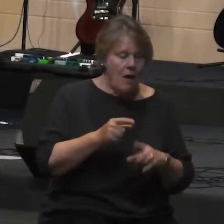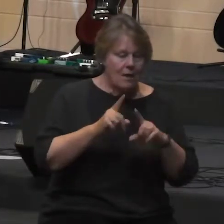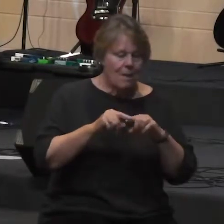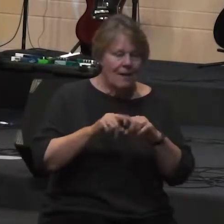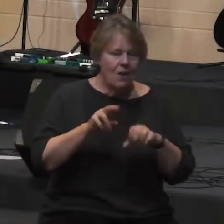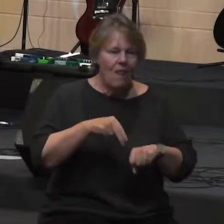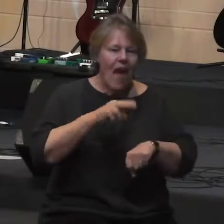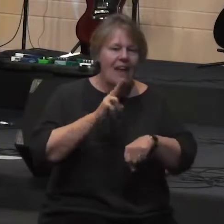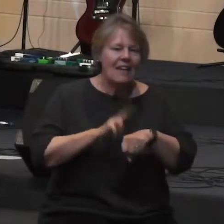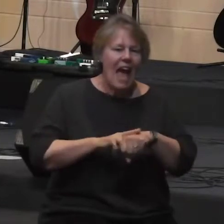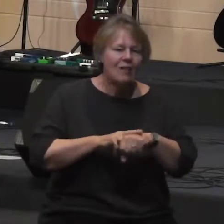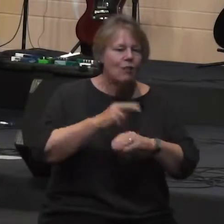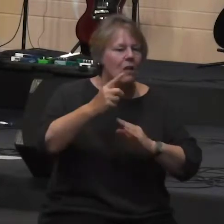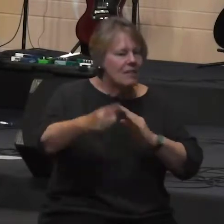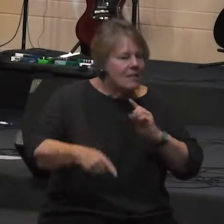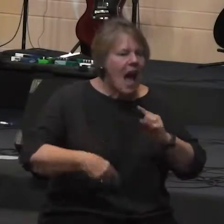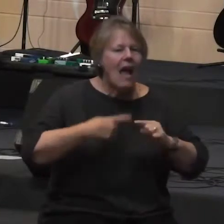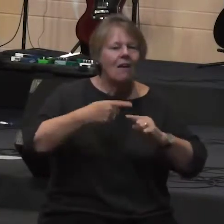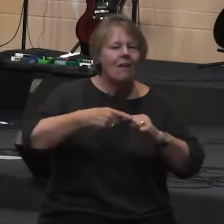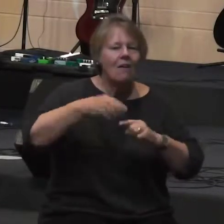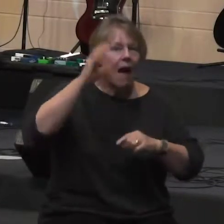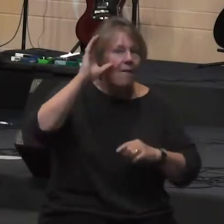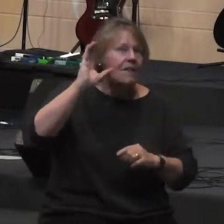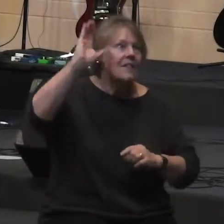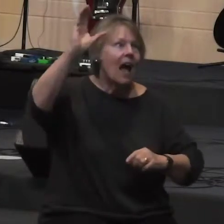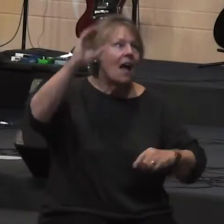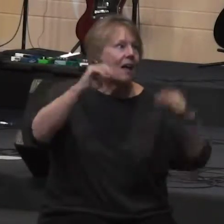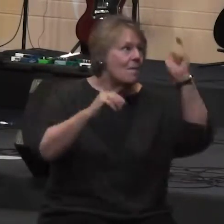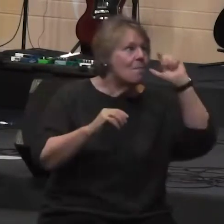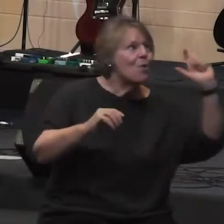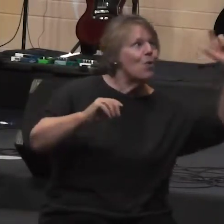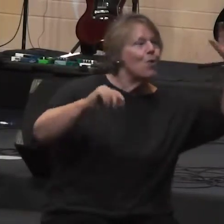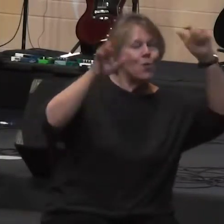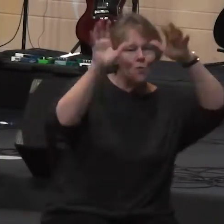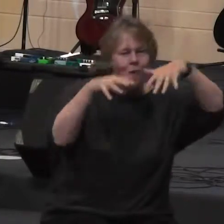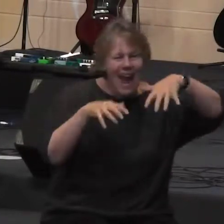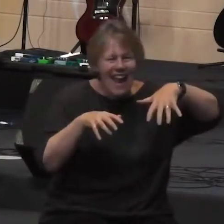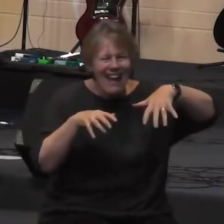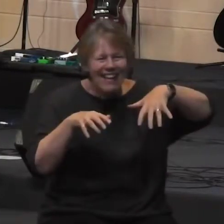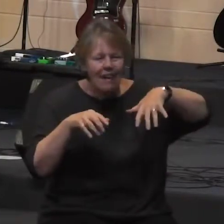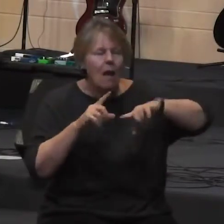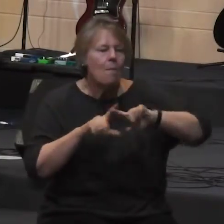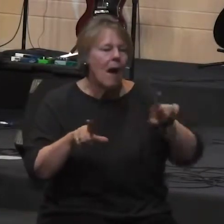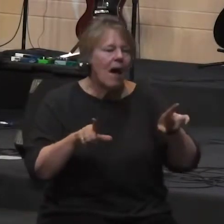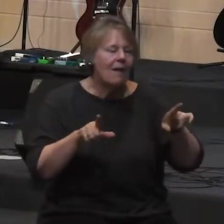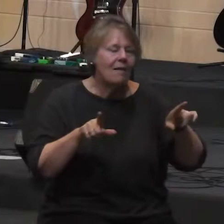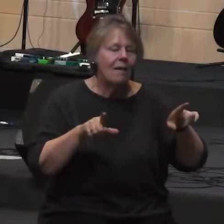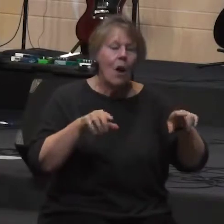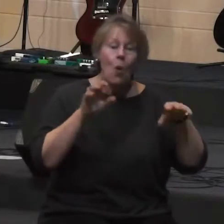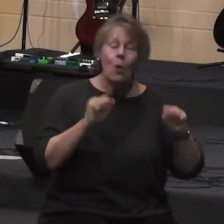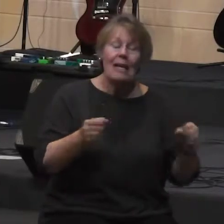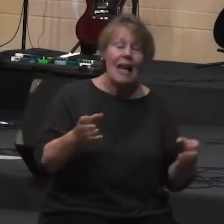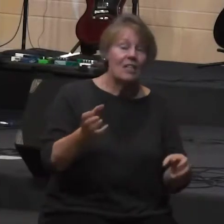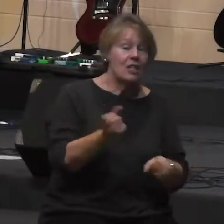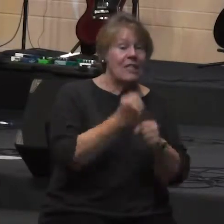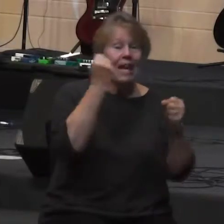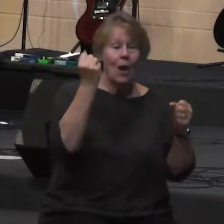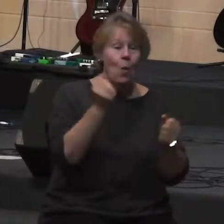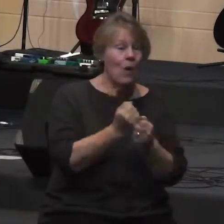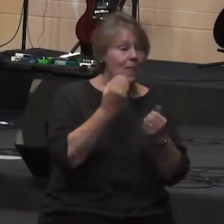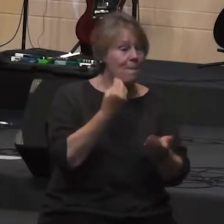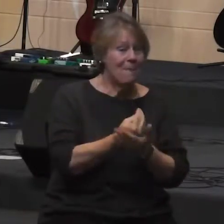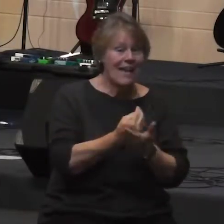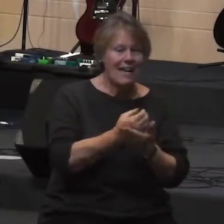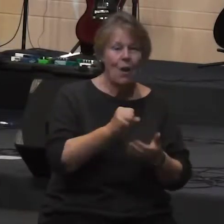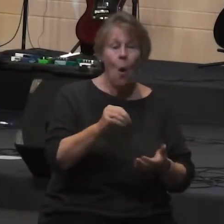and soil but rather we deal with it all with cash and credit card neatly laid out in front of us at a grocery store and